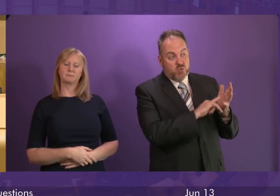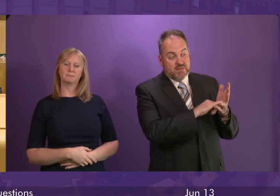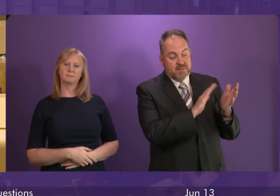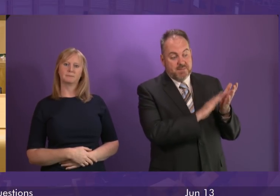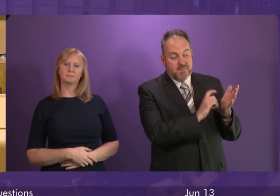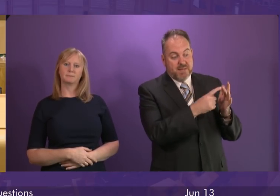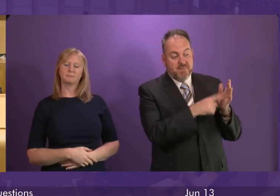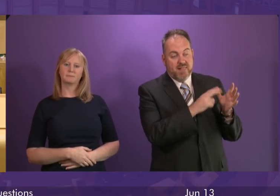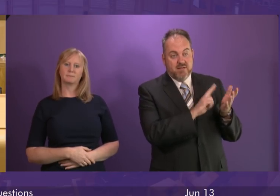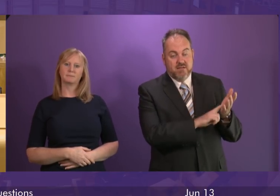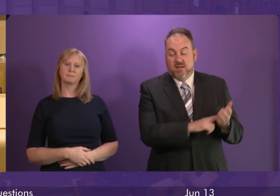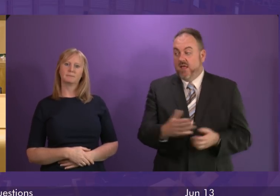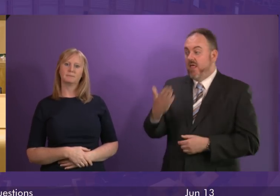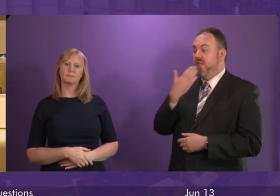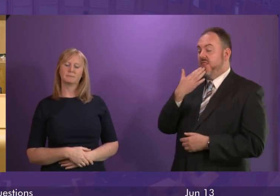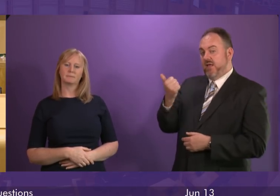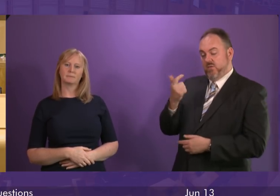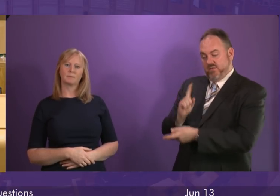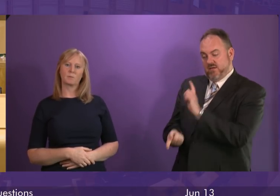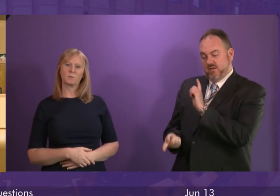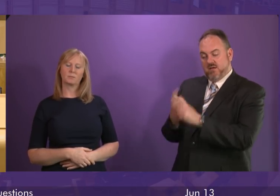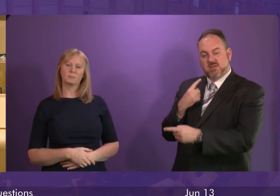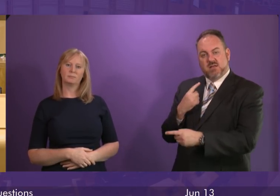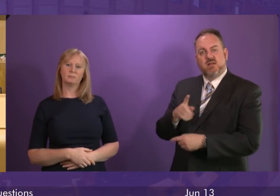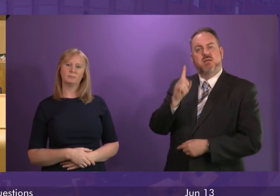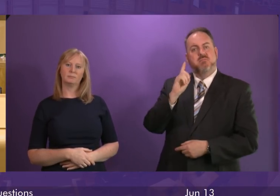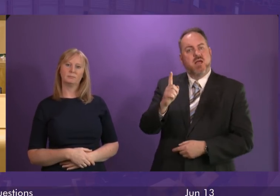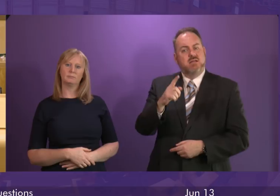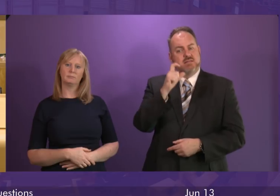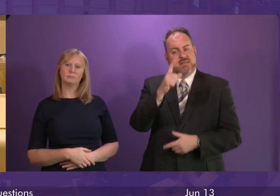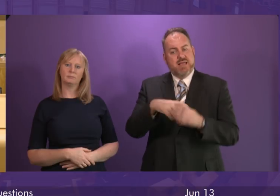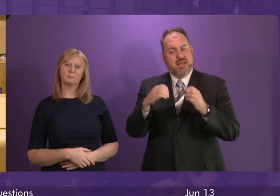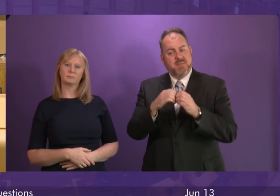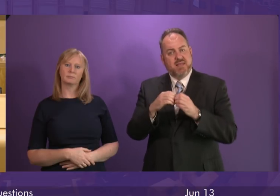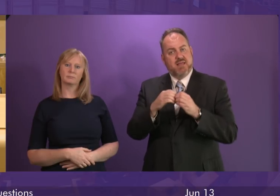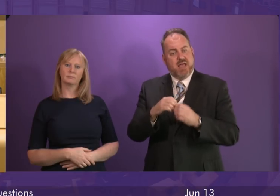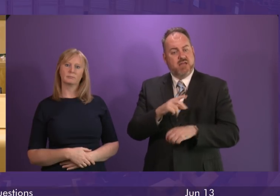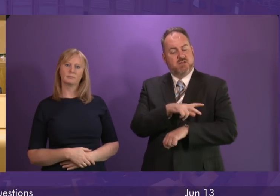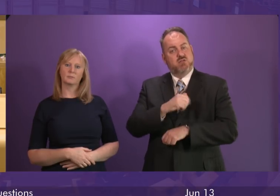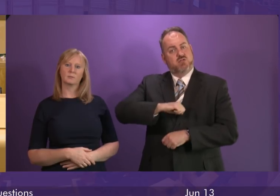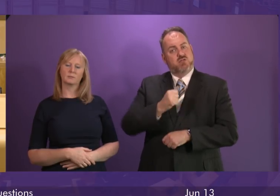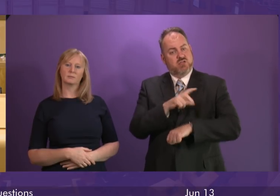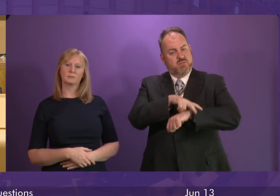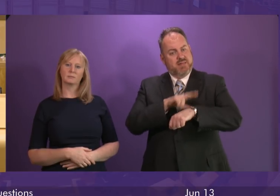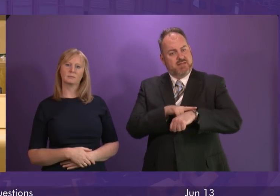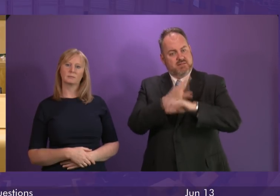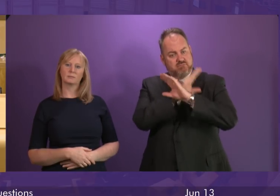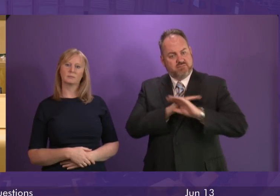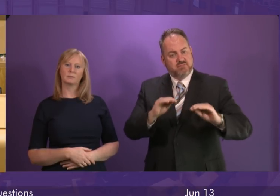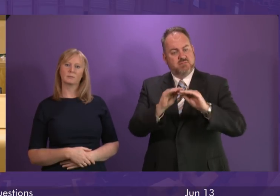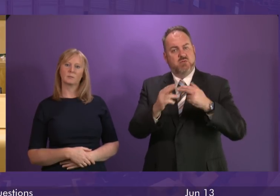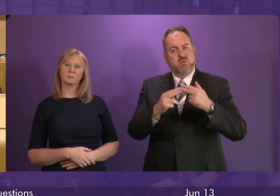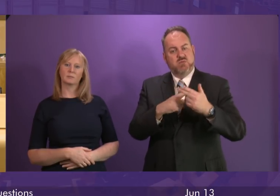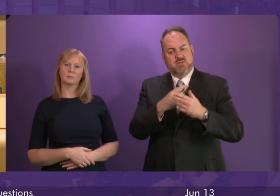Thank the First Minister for that reply. Does the First Minister agree with me that the sittings of Ice Scotland and Police Scotland's efforts to make people aware of scams are welcome?